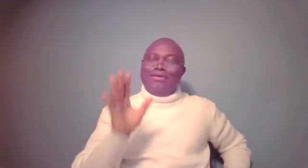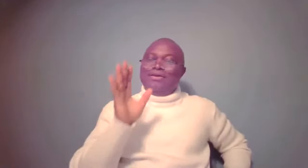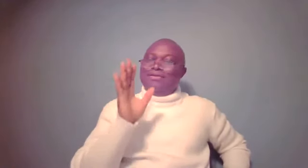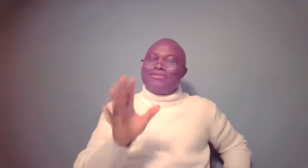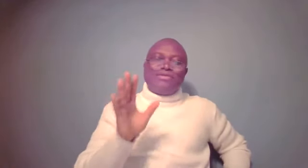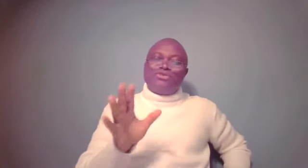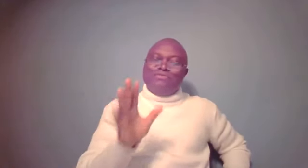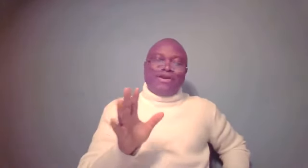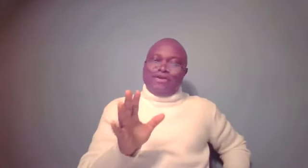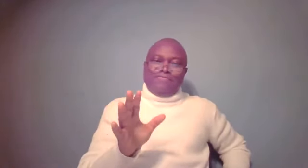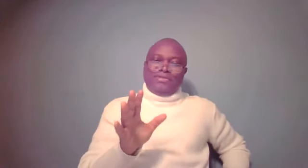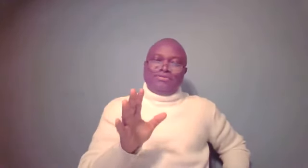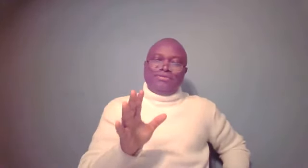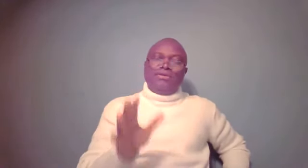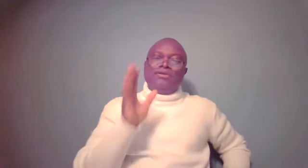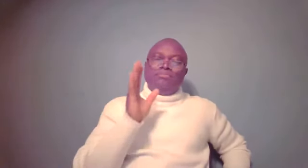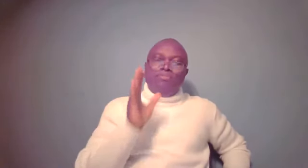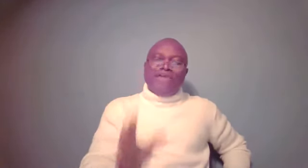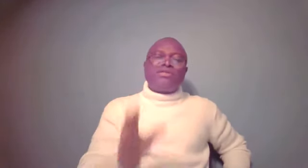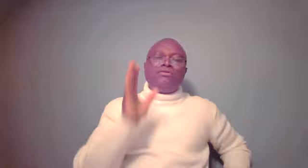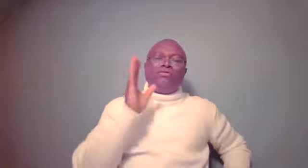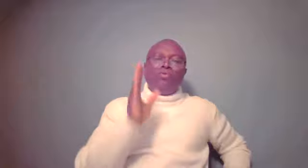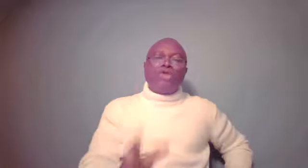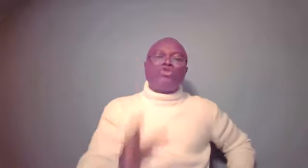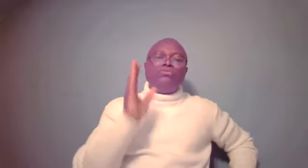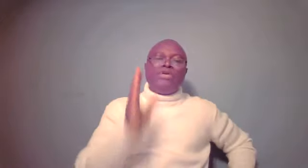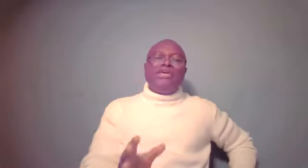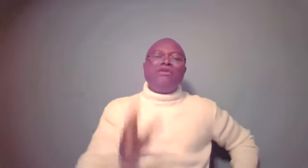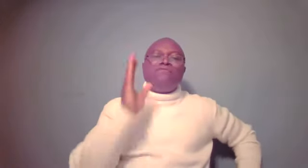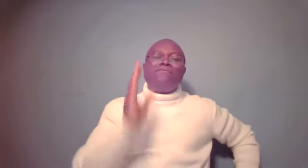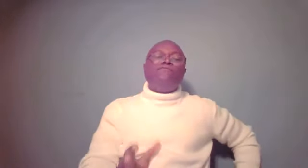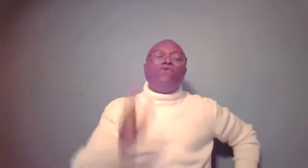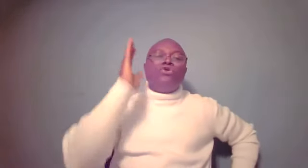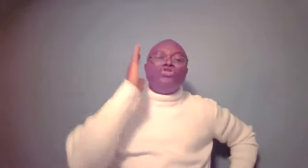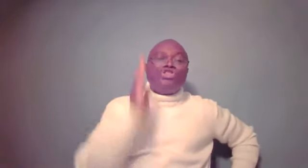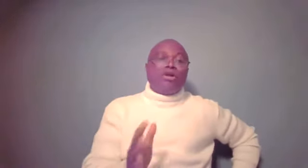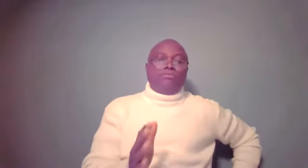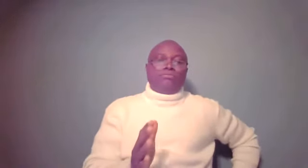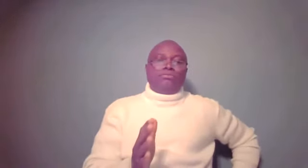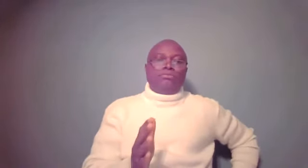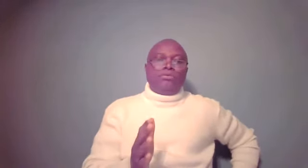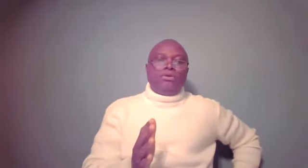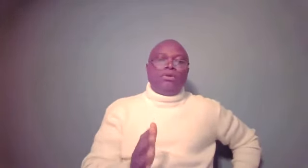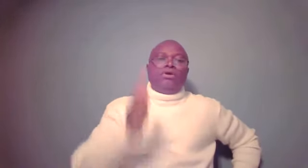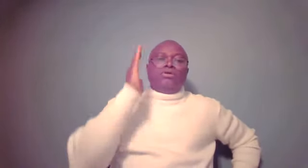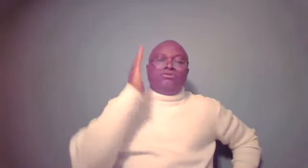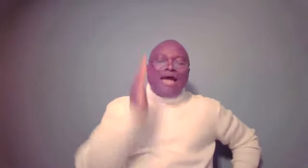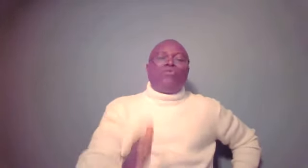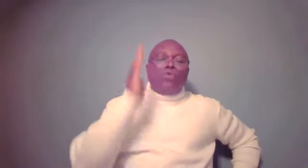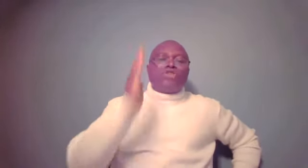Listen to me very carefully. The blessing was to be for Jacob. That was